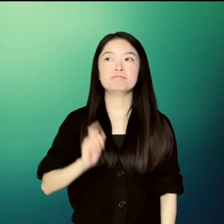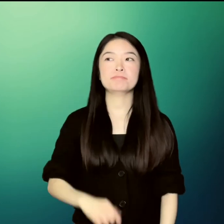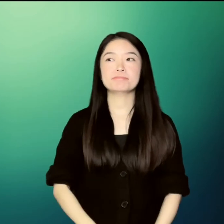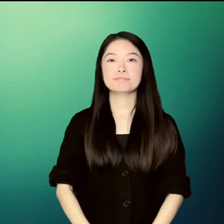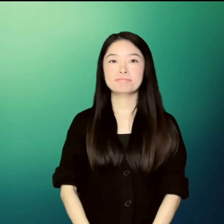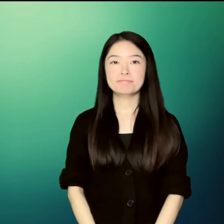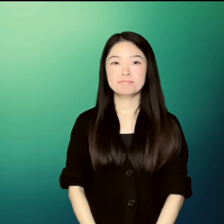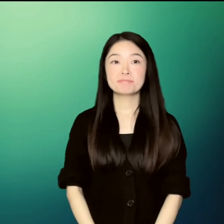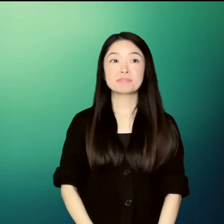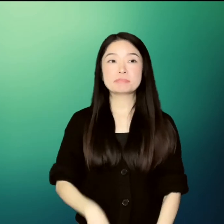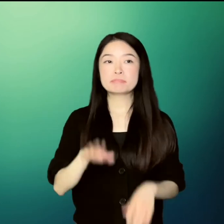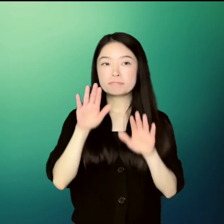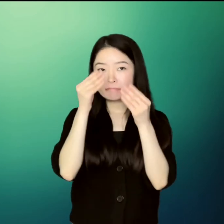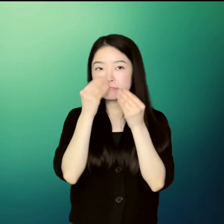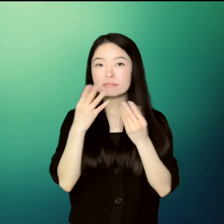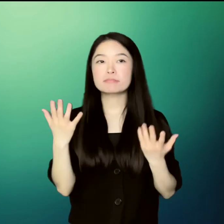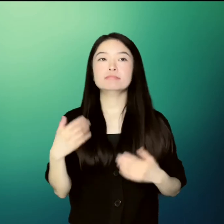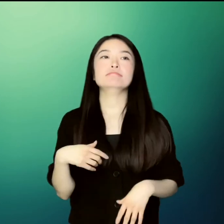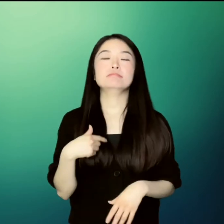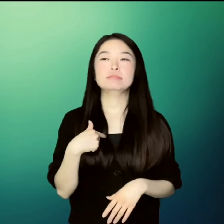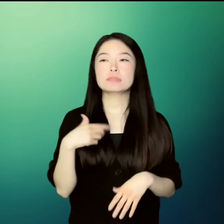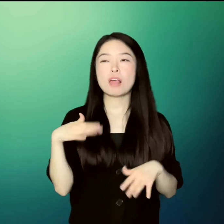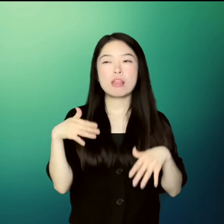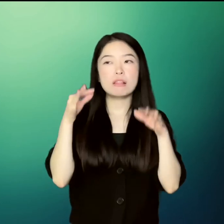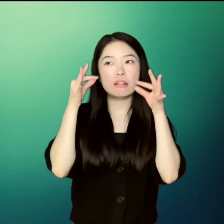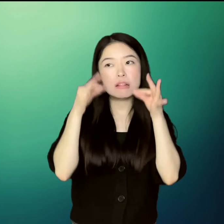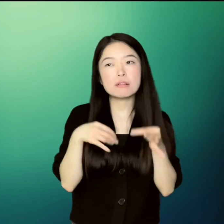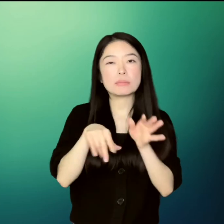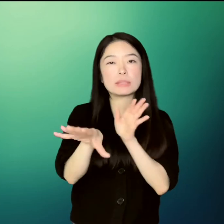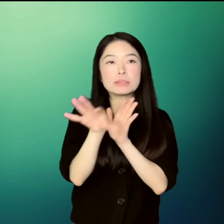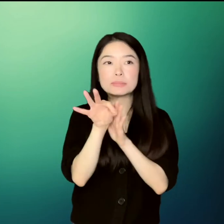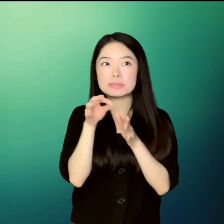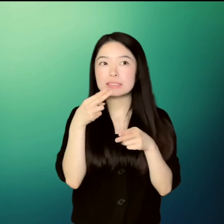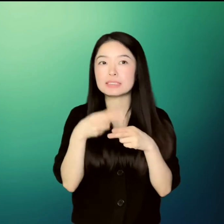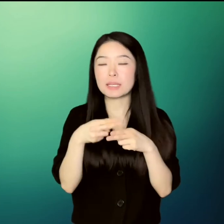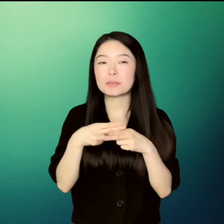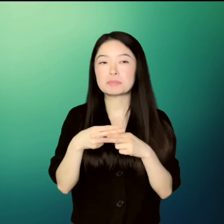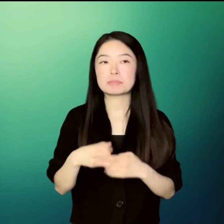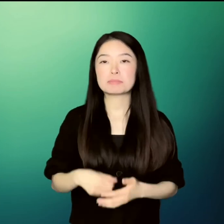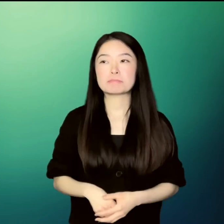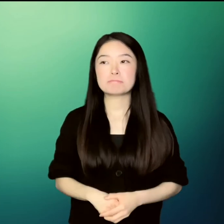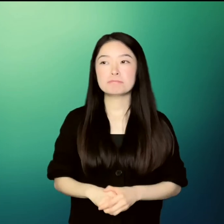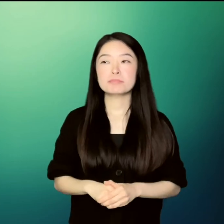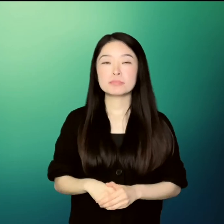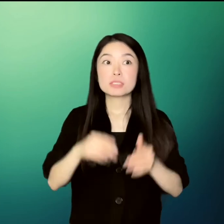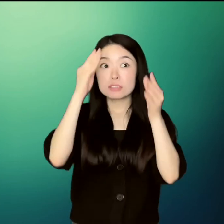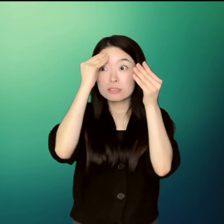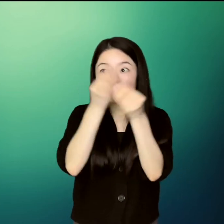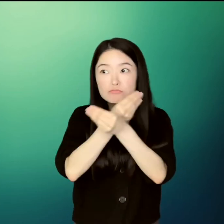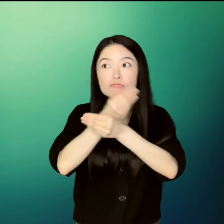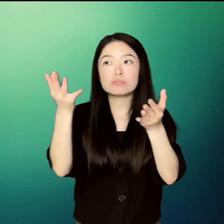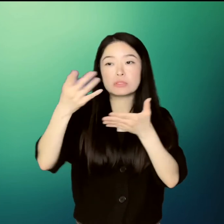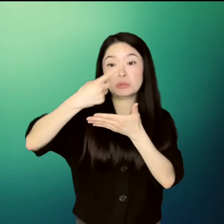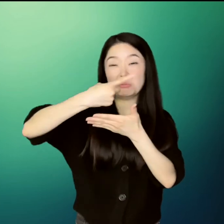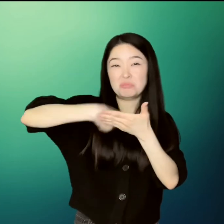Um, I haven't picked one yet, she told the class, but I'll let you know by next week.